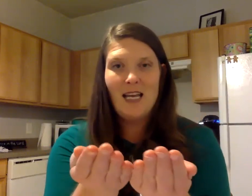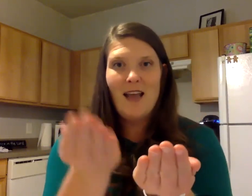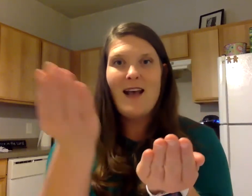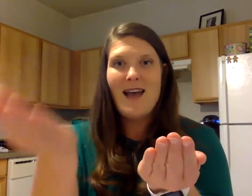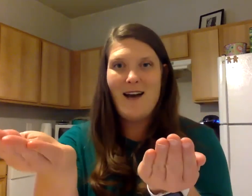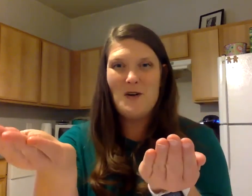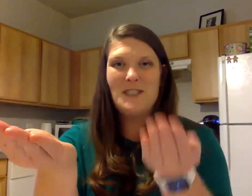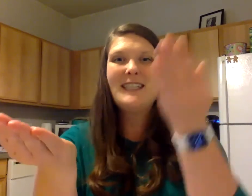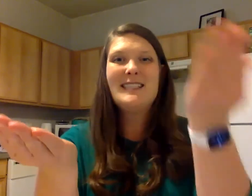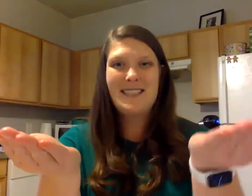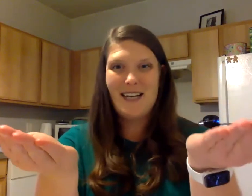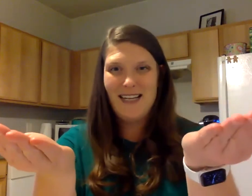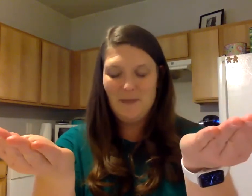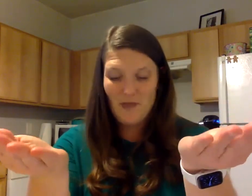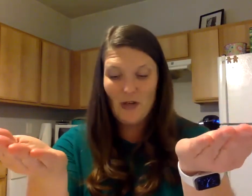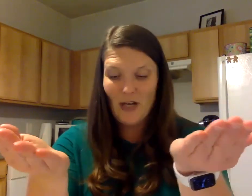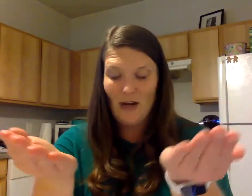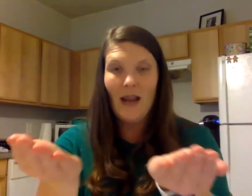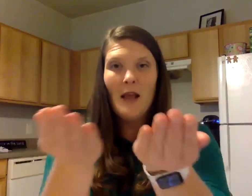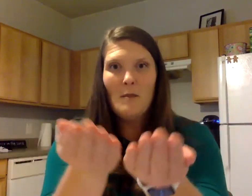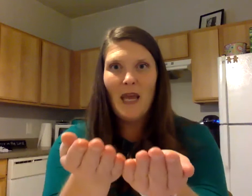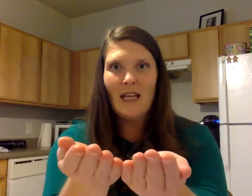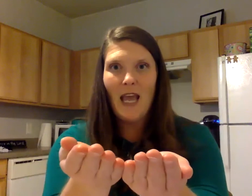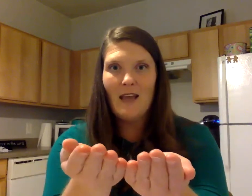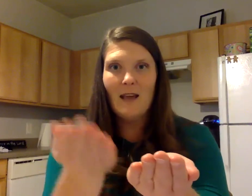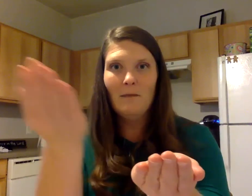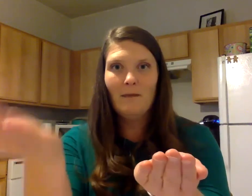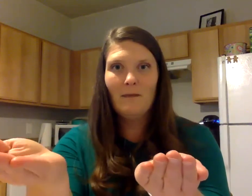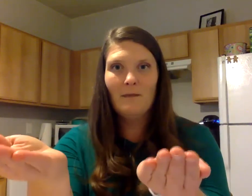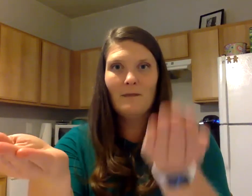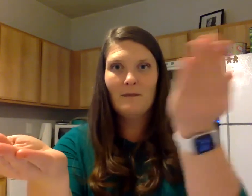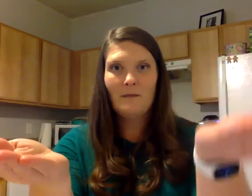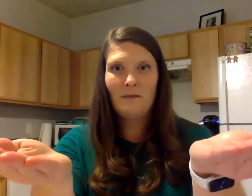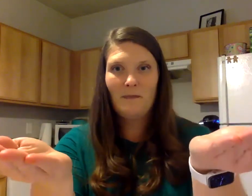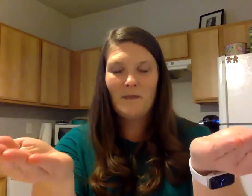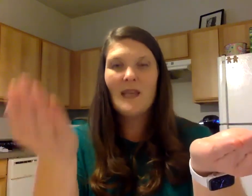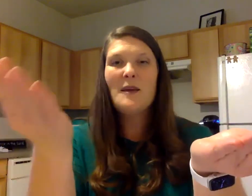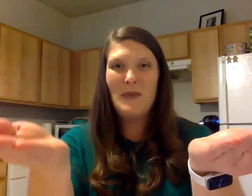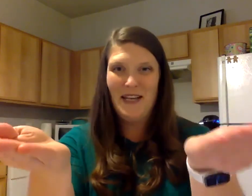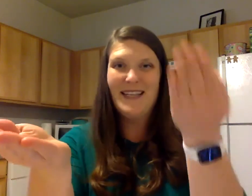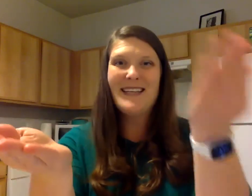outside. Your turn. Pancake, pancake.